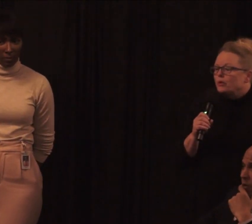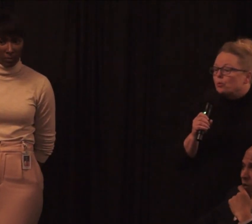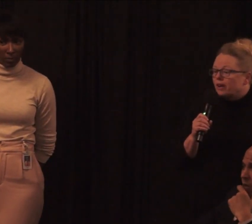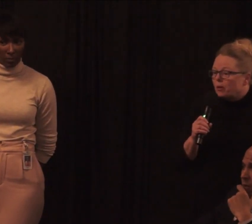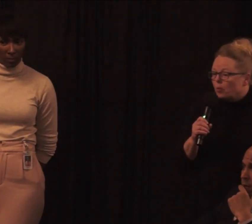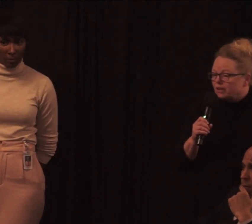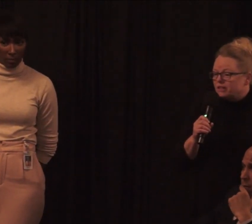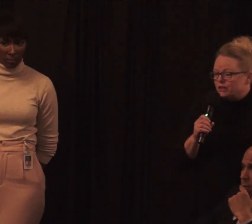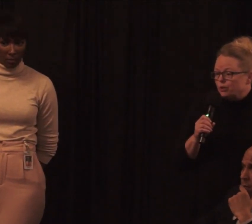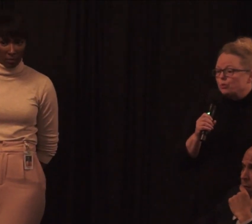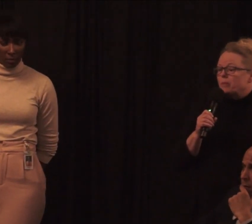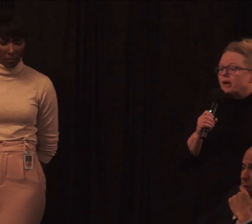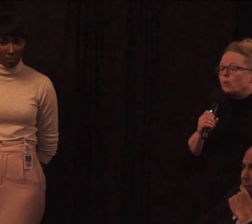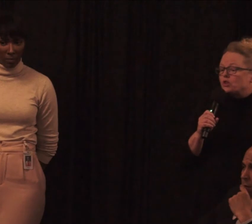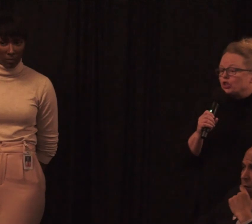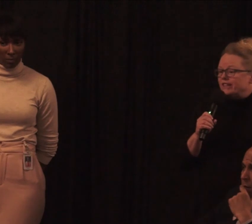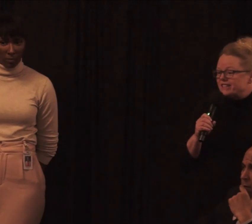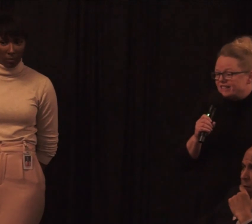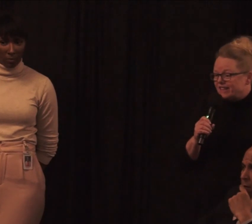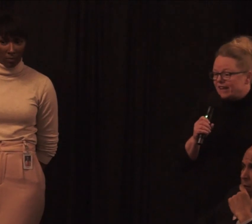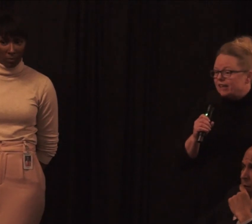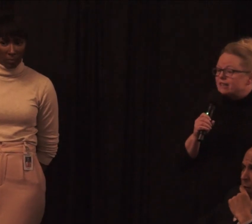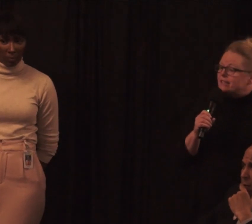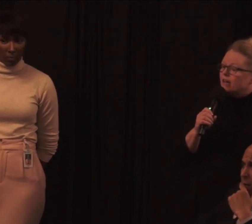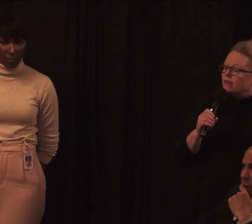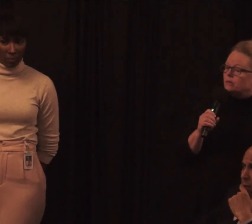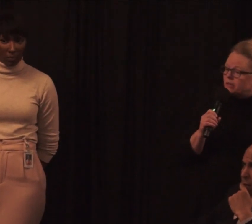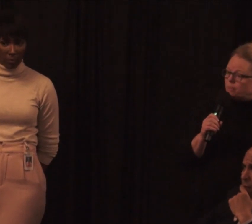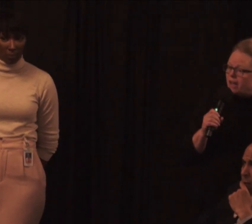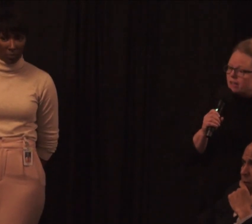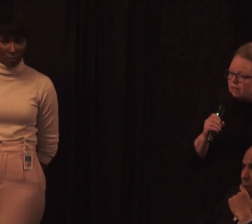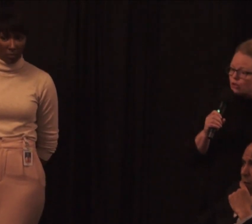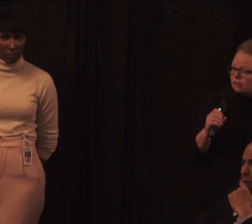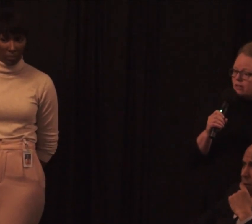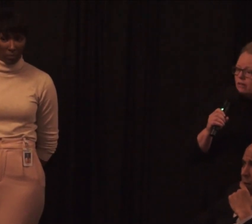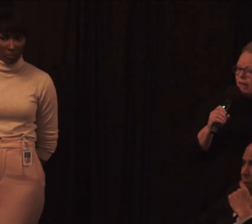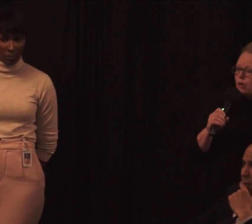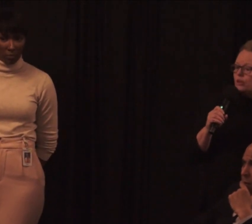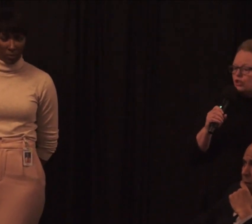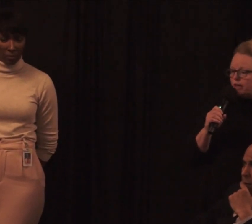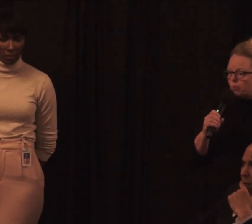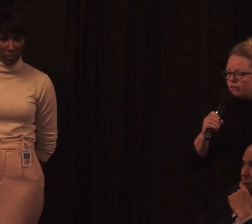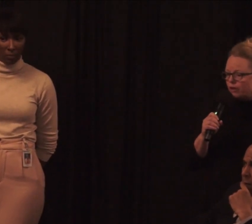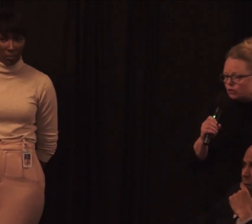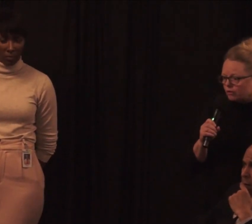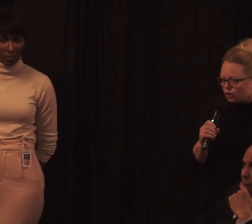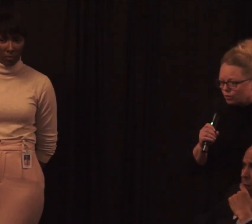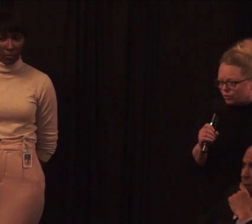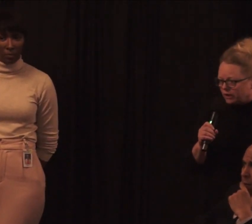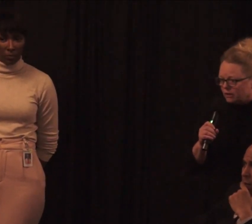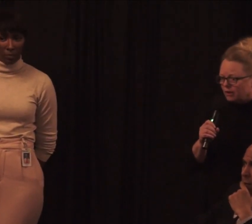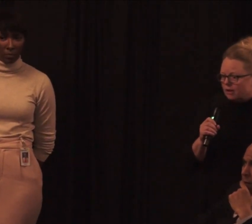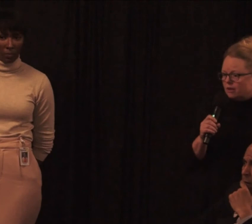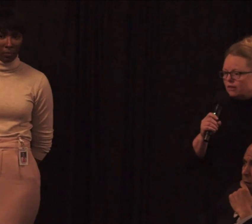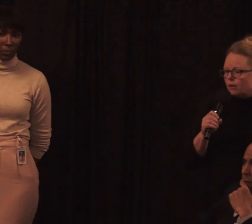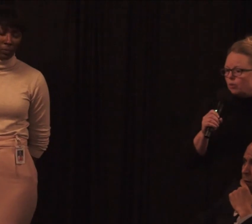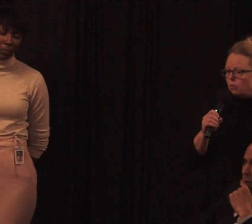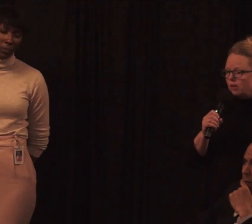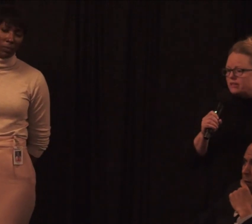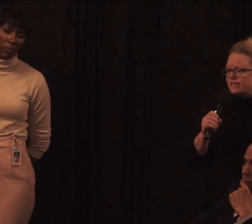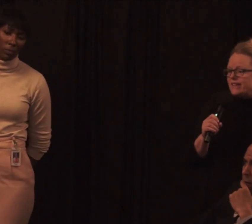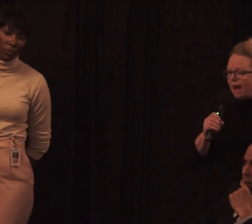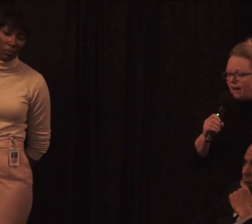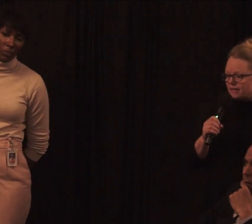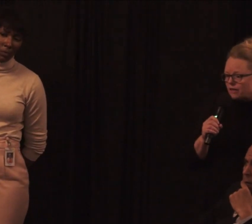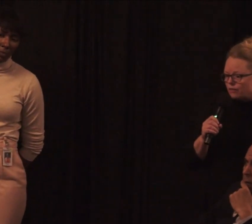So what I want to do, what my question is today, is that paying attention to the language deprivation of children, that